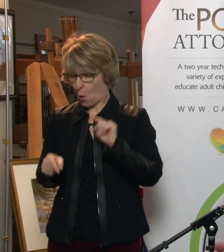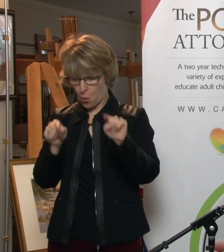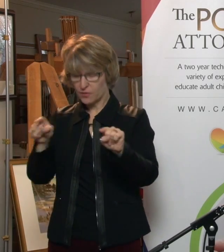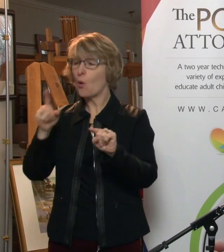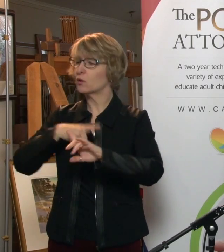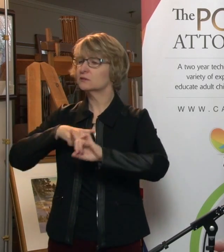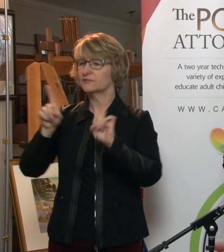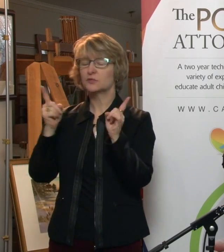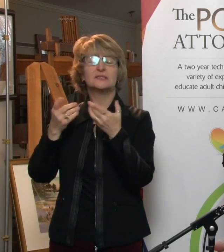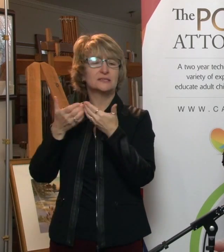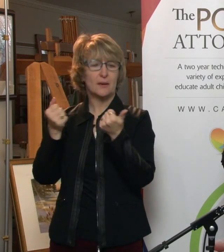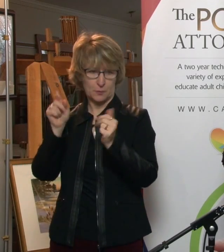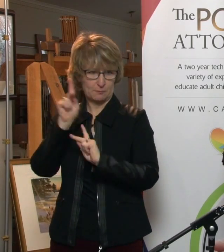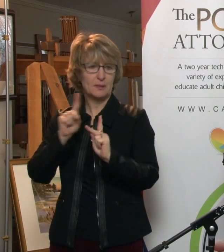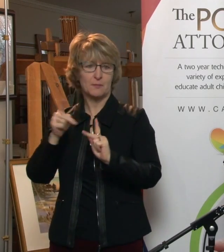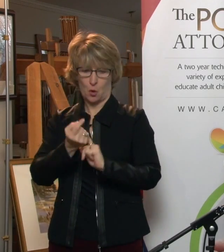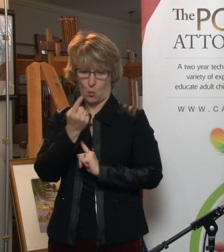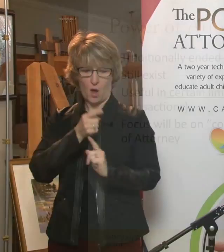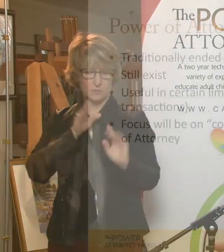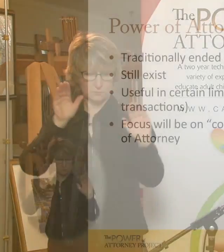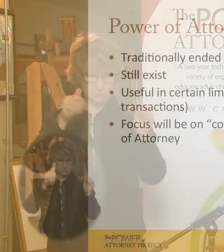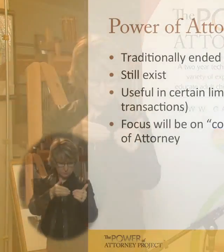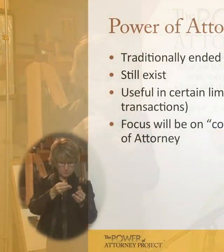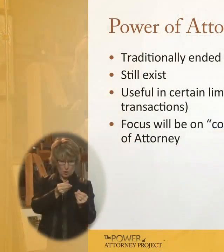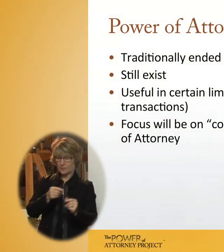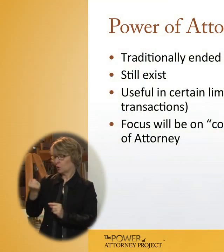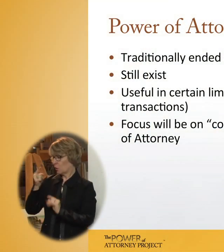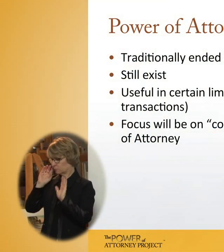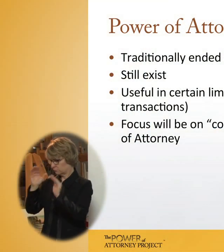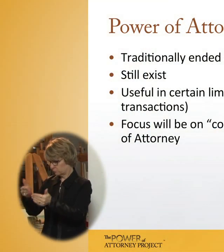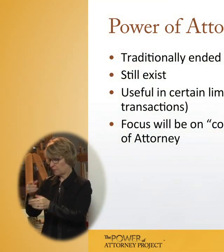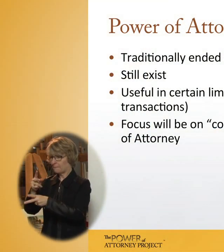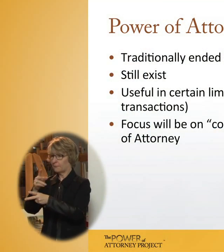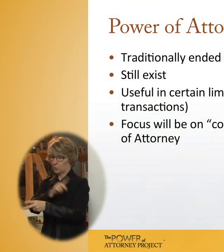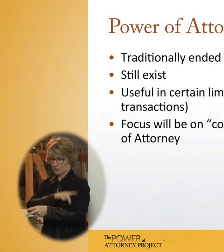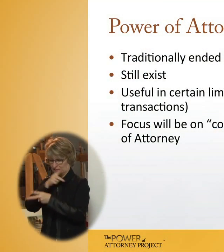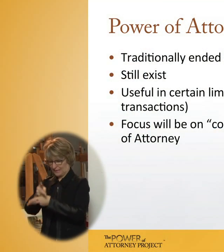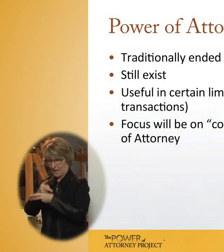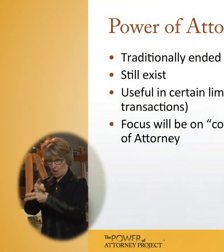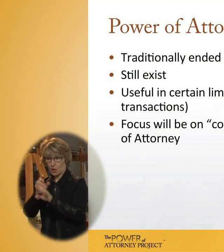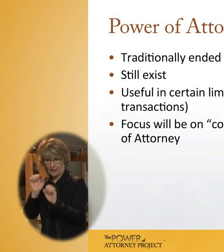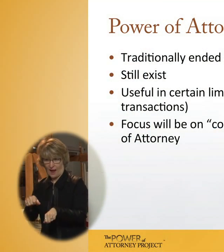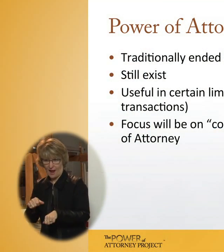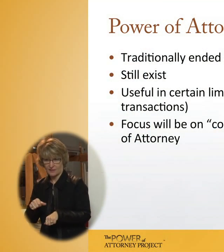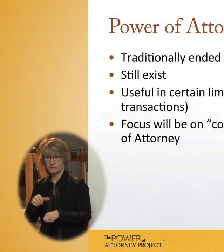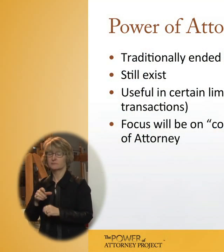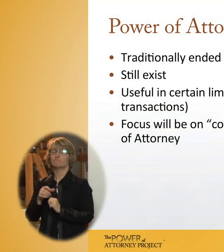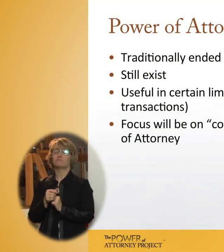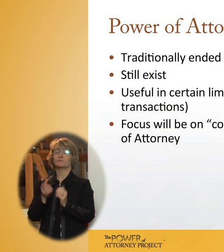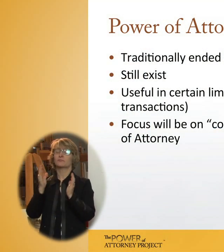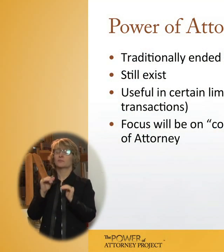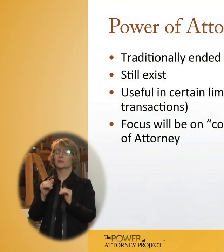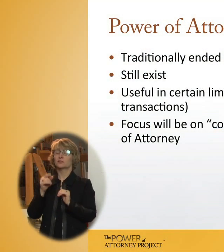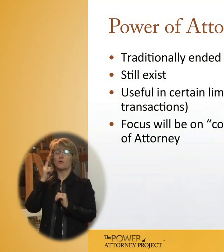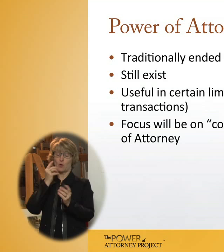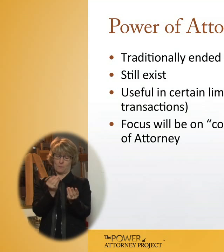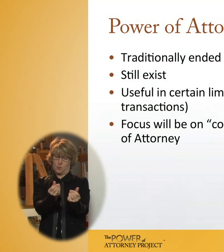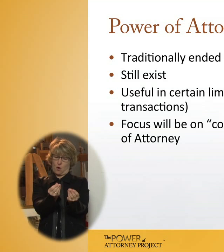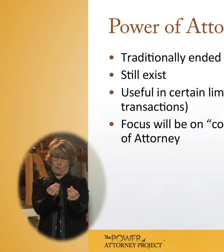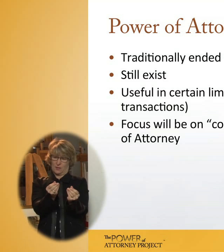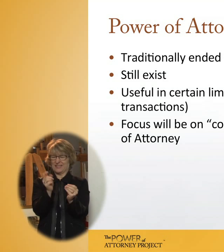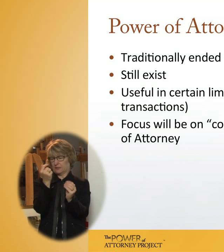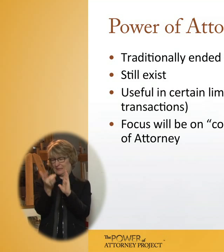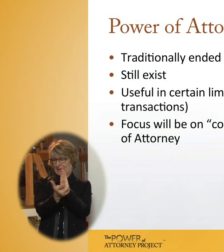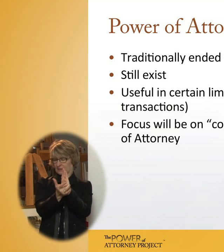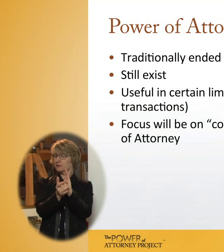name different categories of people. So, the power of attorney for property, and just a little technical for a moment, surprises